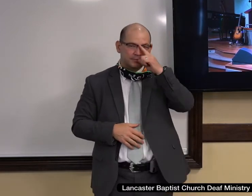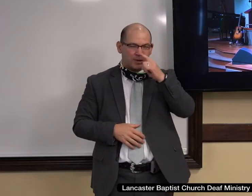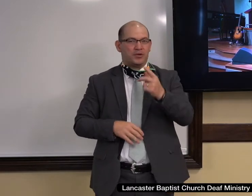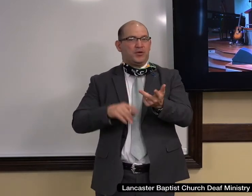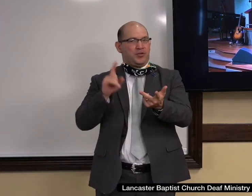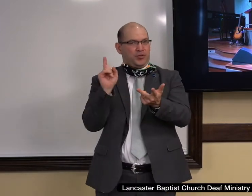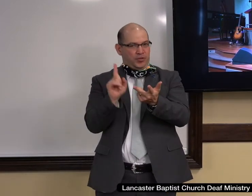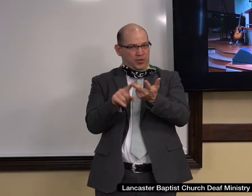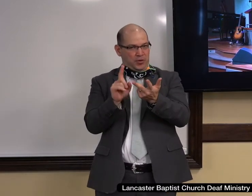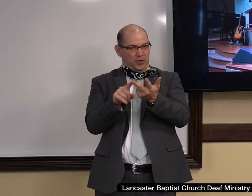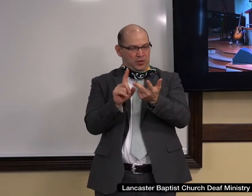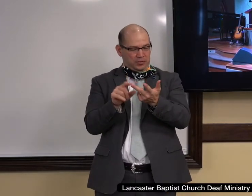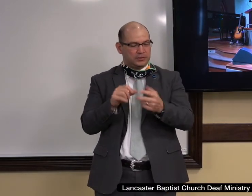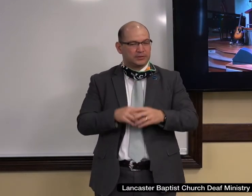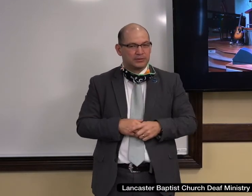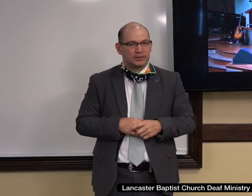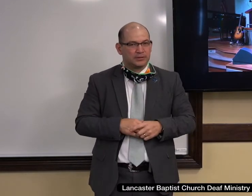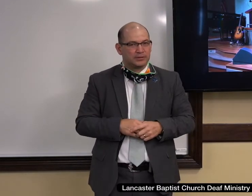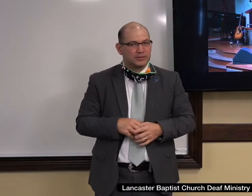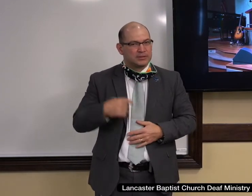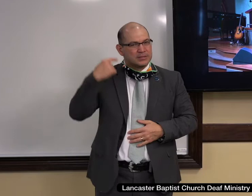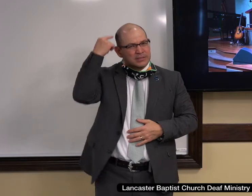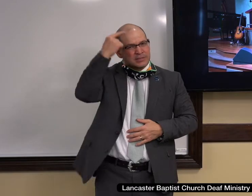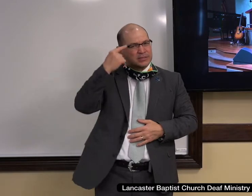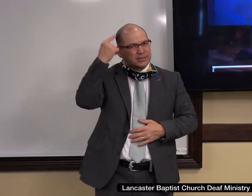morning now about the rejection of the cornerstone.